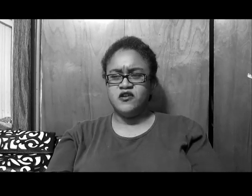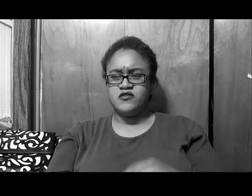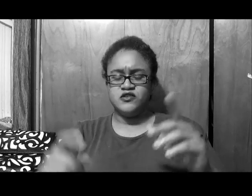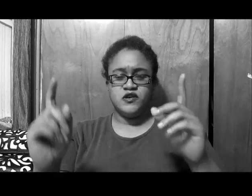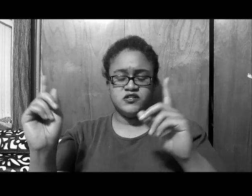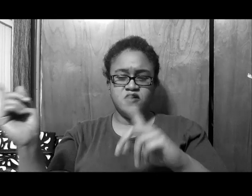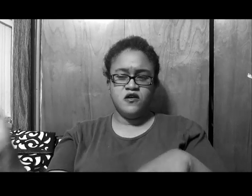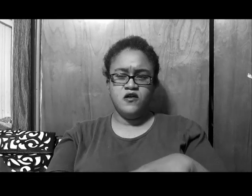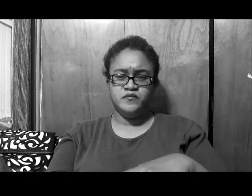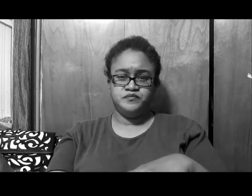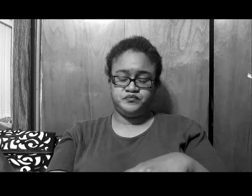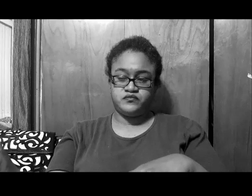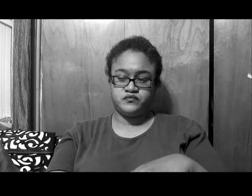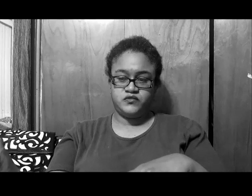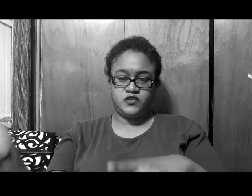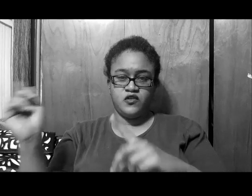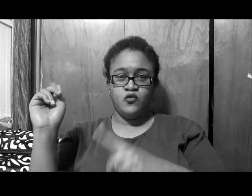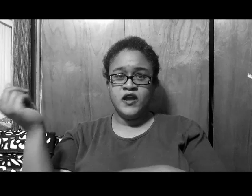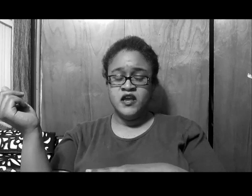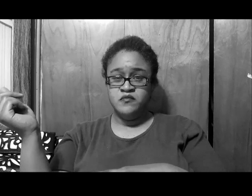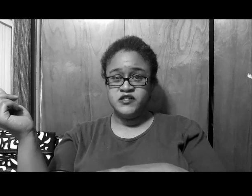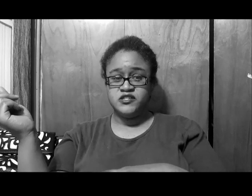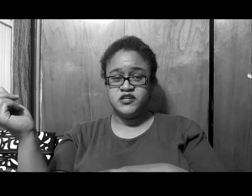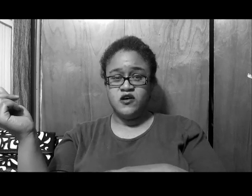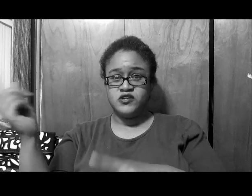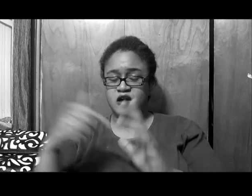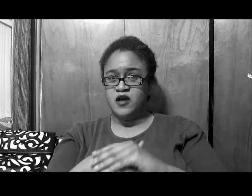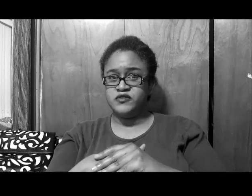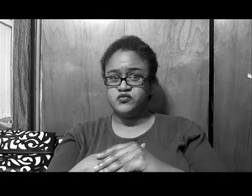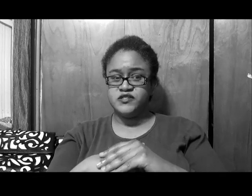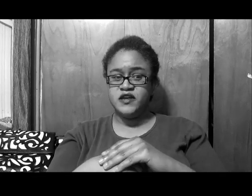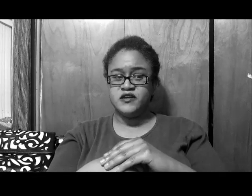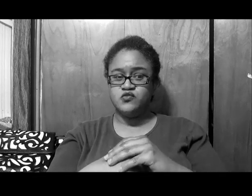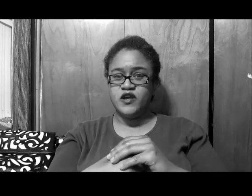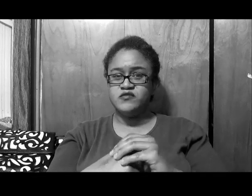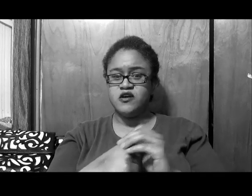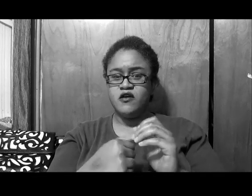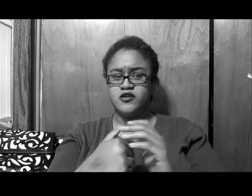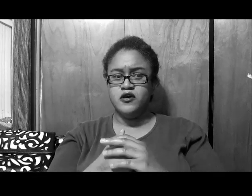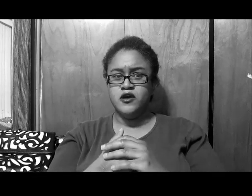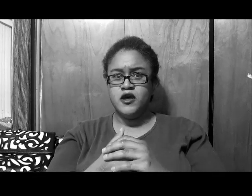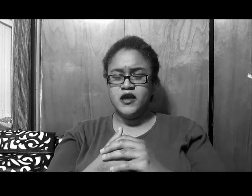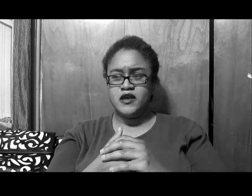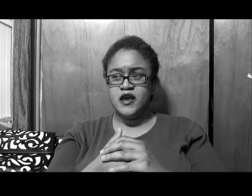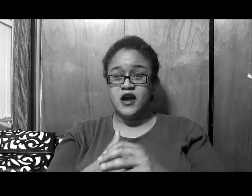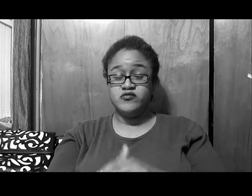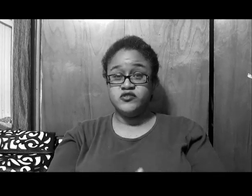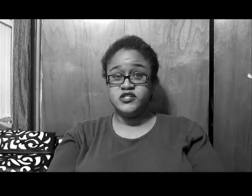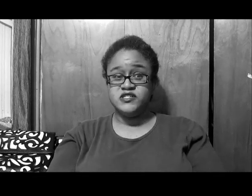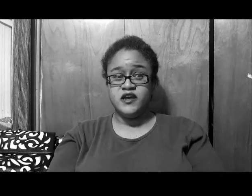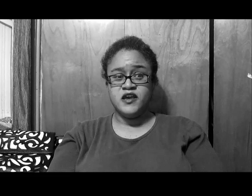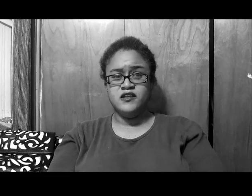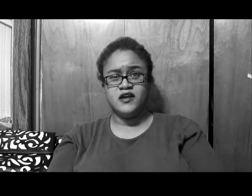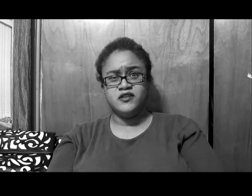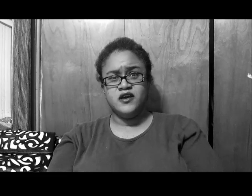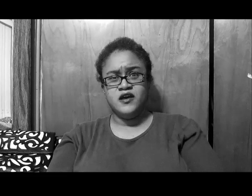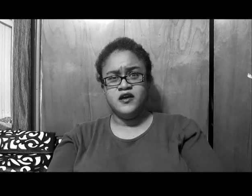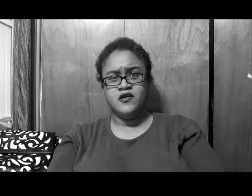talked to his, um, right-handed bitches he calls, I'm just saying, because the way he was talking to her, and Kenya also, just like Kenya, like the hell,